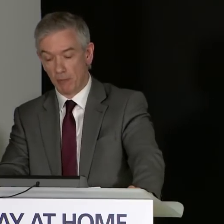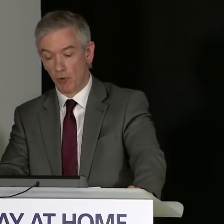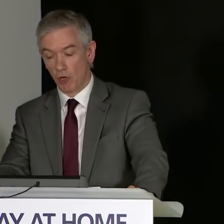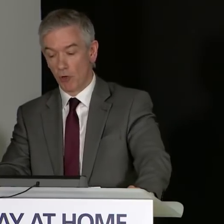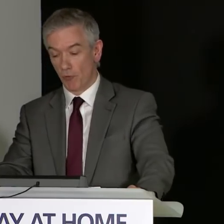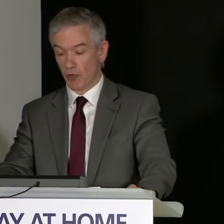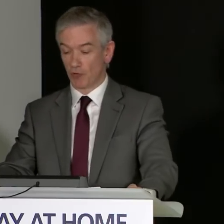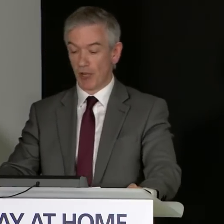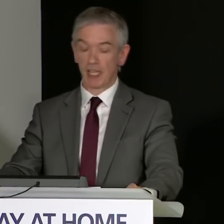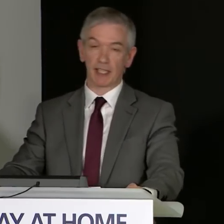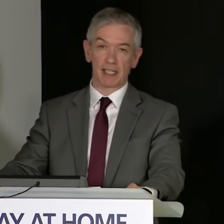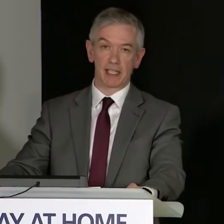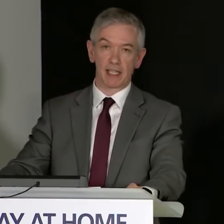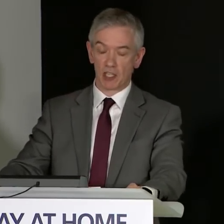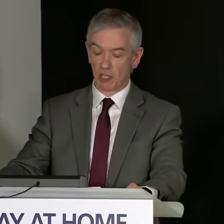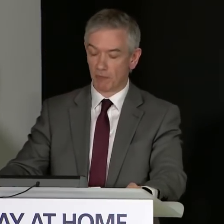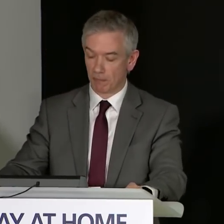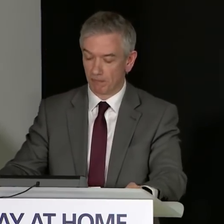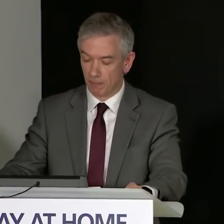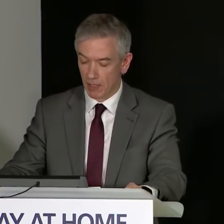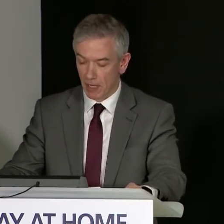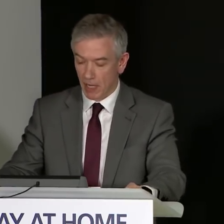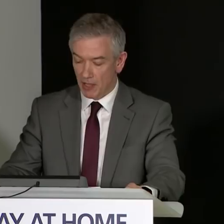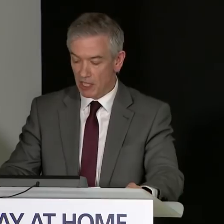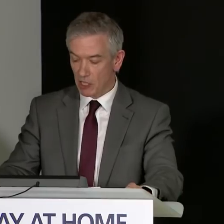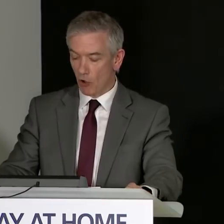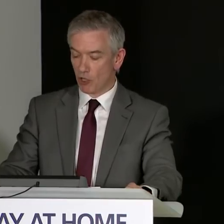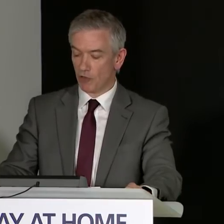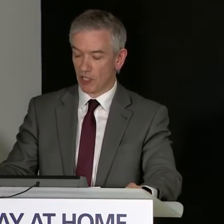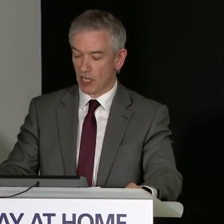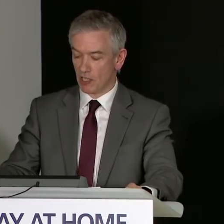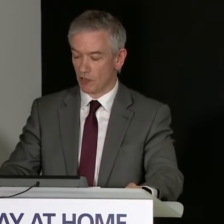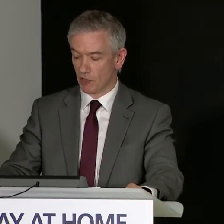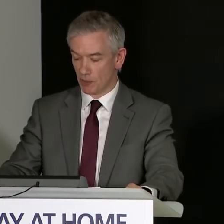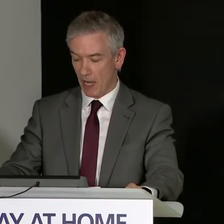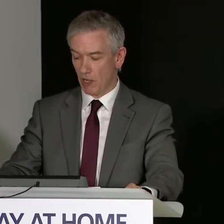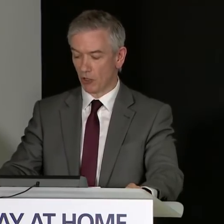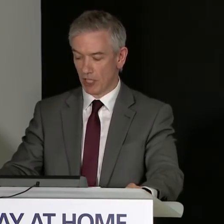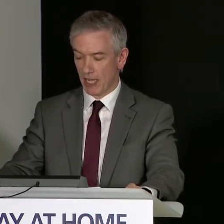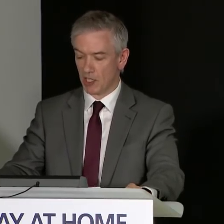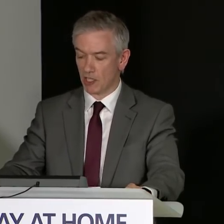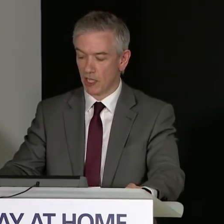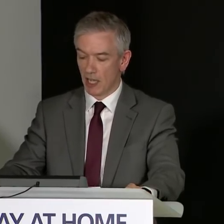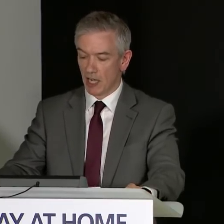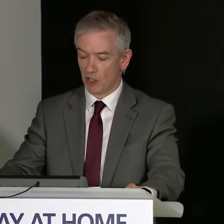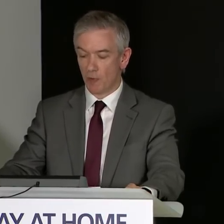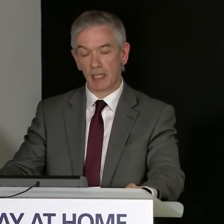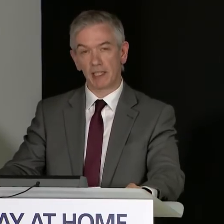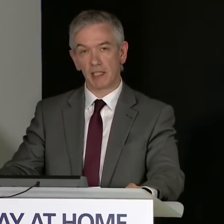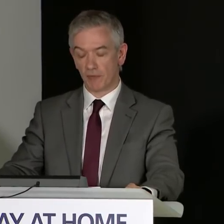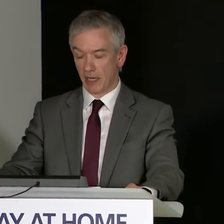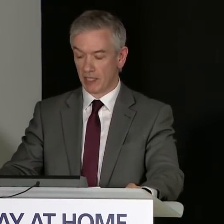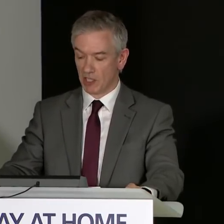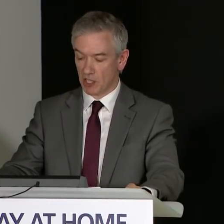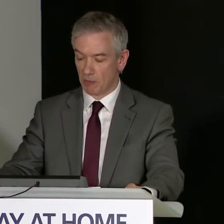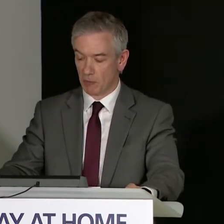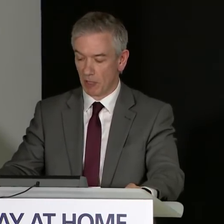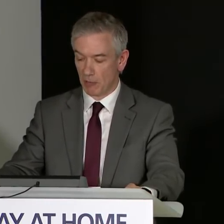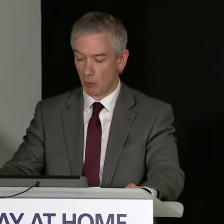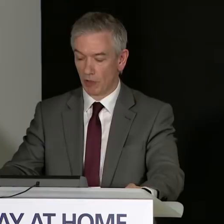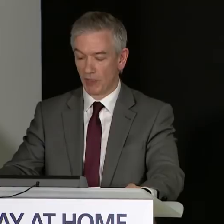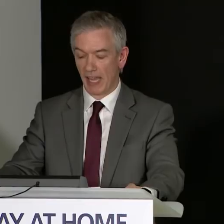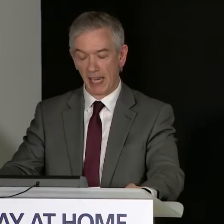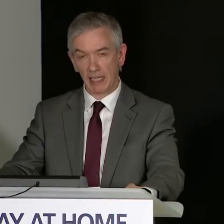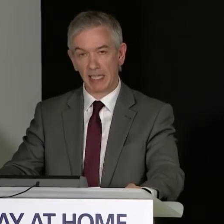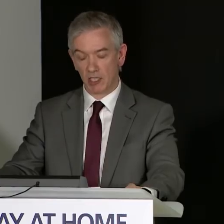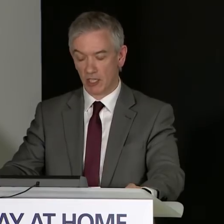many people will first recognise it as a symptom. This loss of the sense of smell or taste has now been identified as a symptom